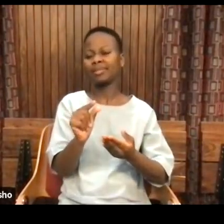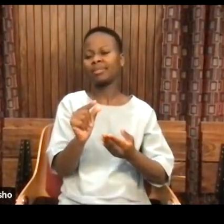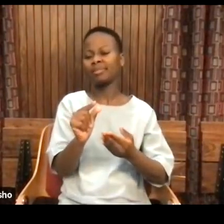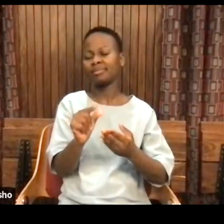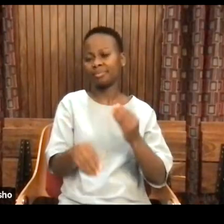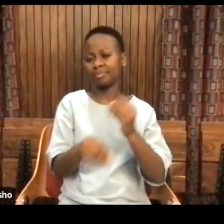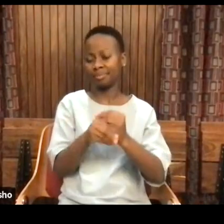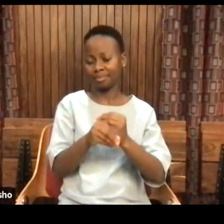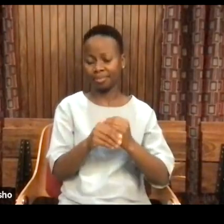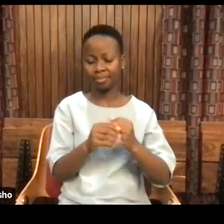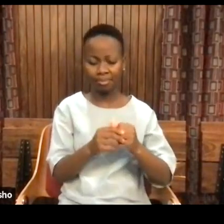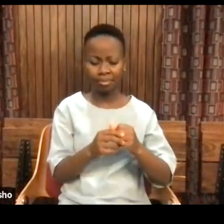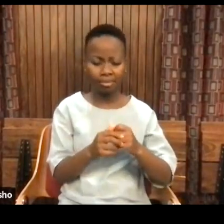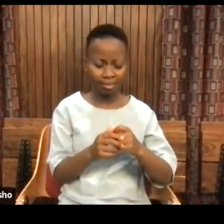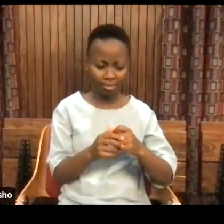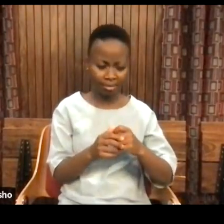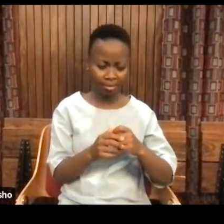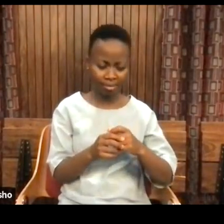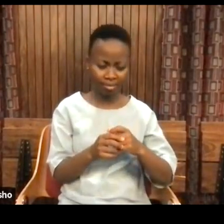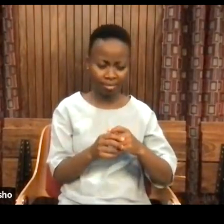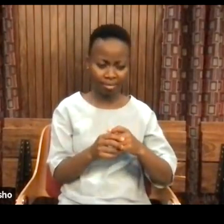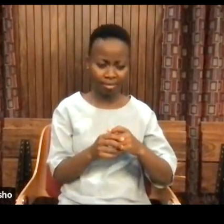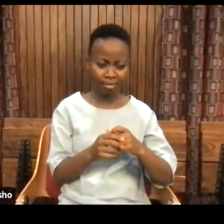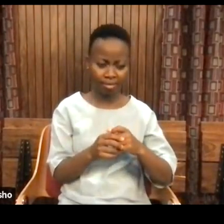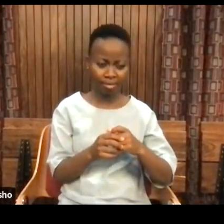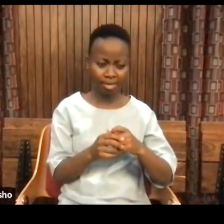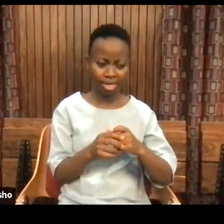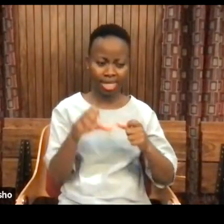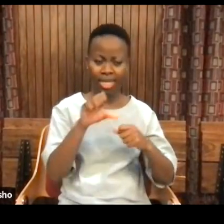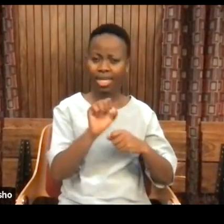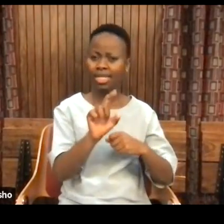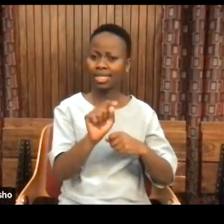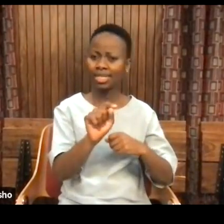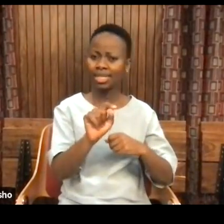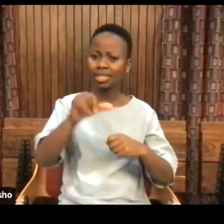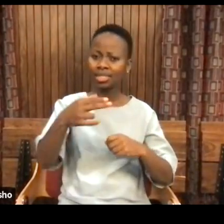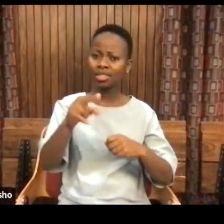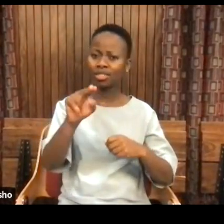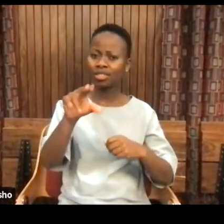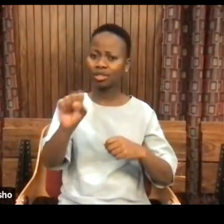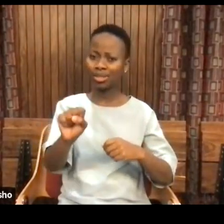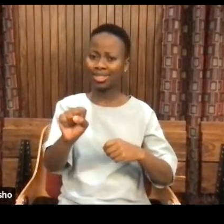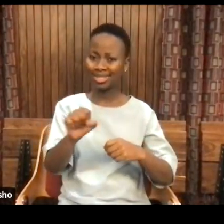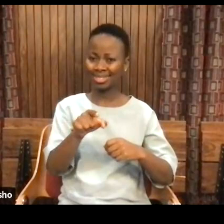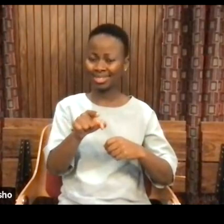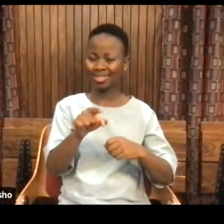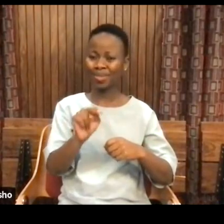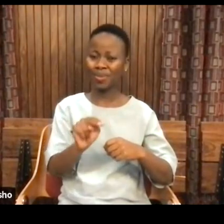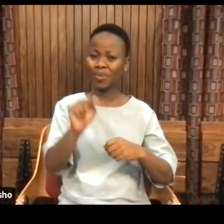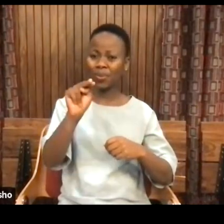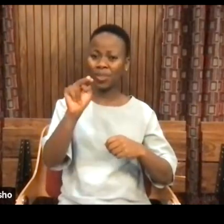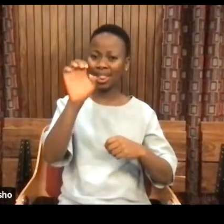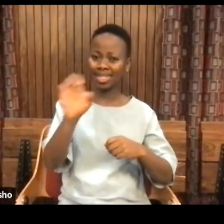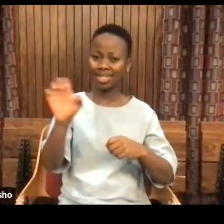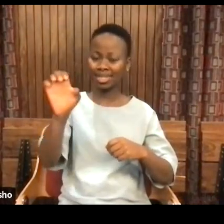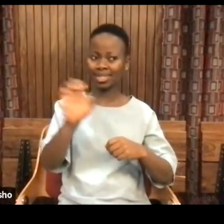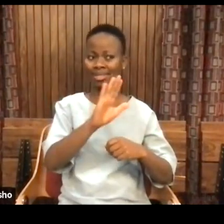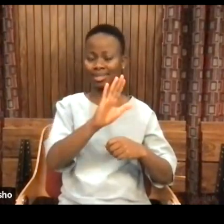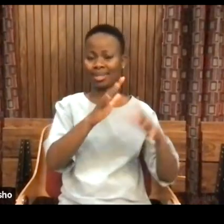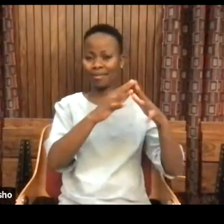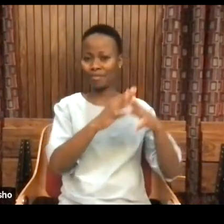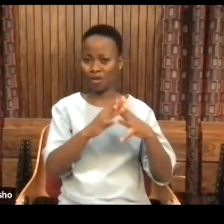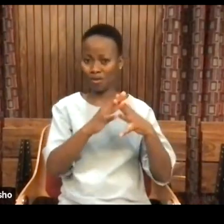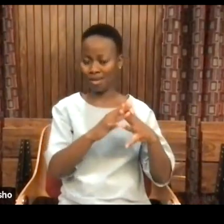When I agreed to go up to St. John's, Newfoundland, in the Arctic, the northeasternmost part of North America,